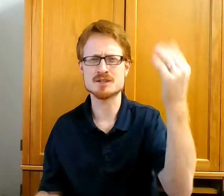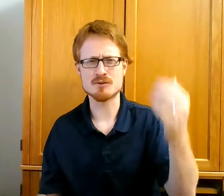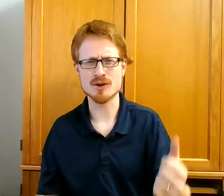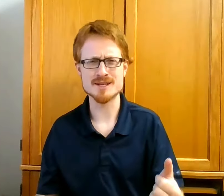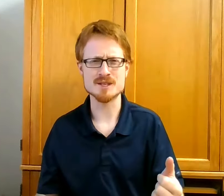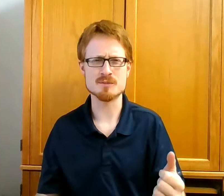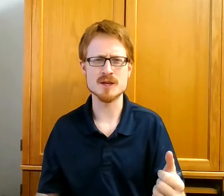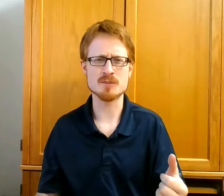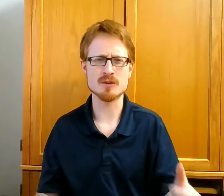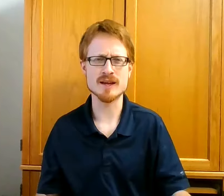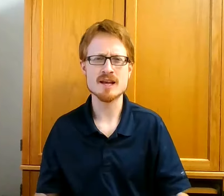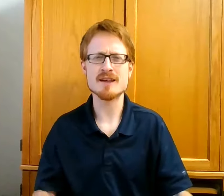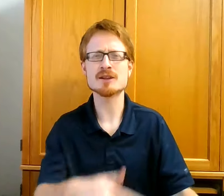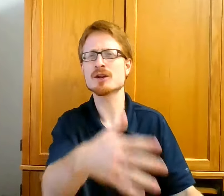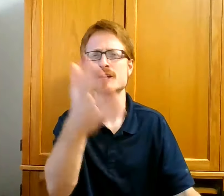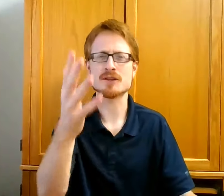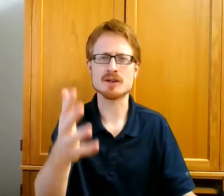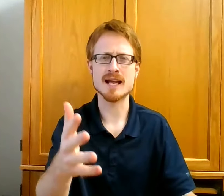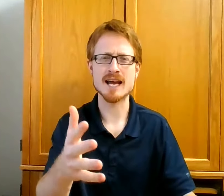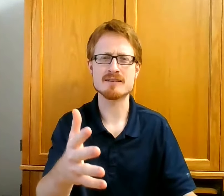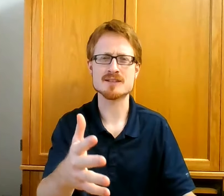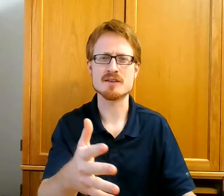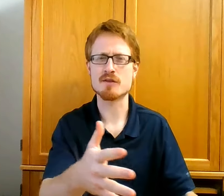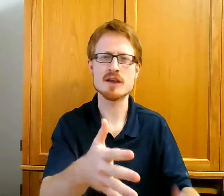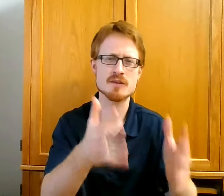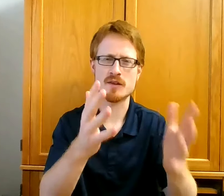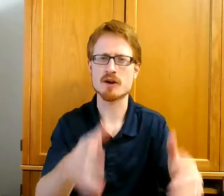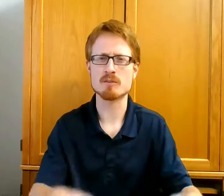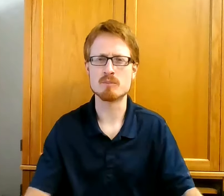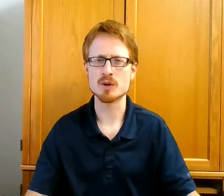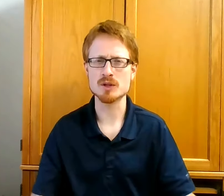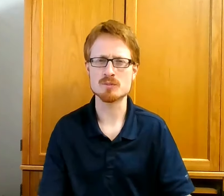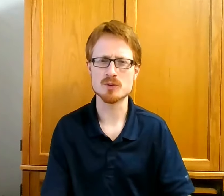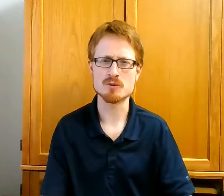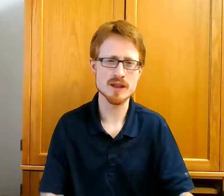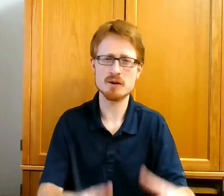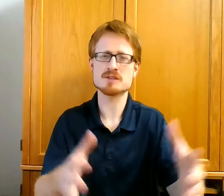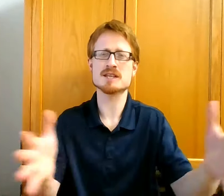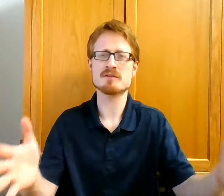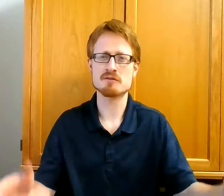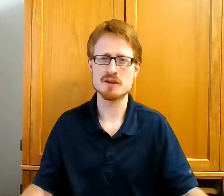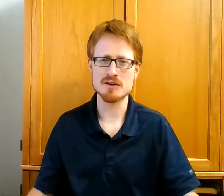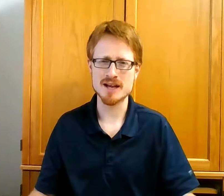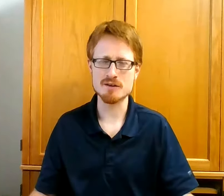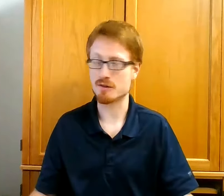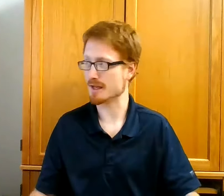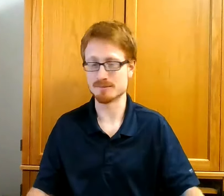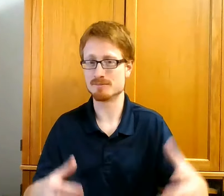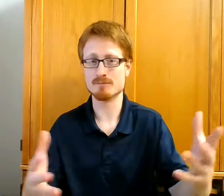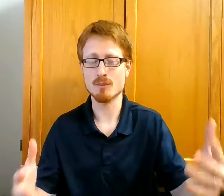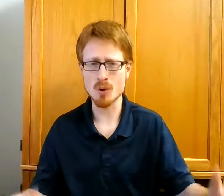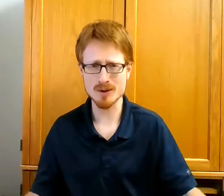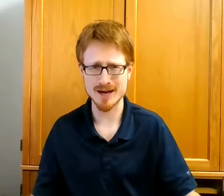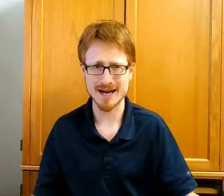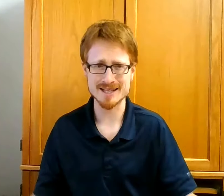crazy people. They look at their lives and think that they are bulletproof. They don't seem to fear anything. Morons.